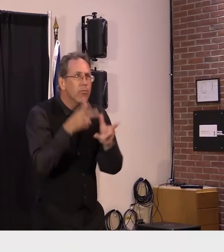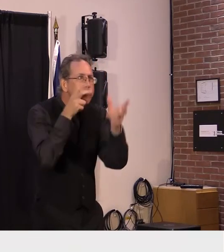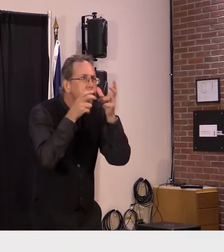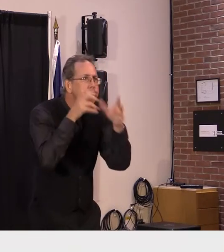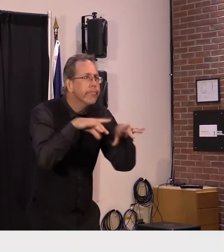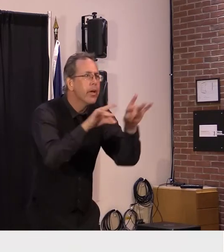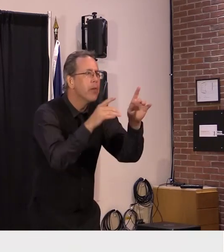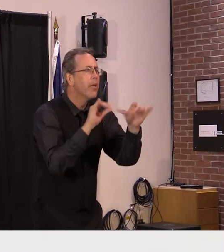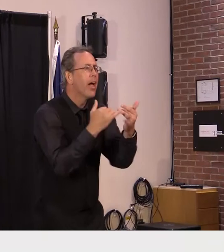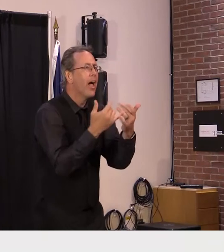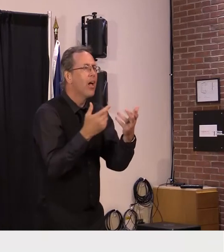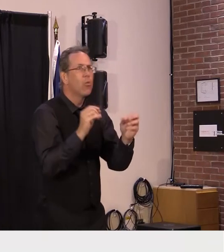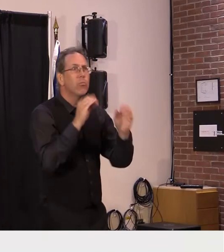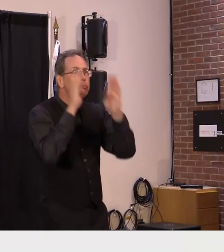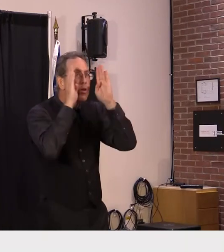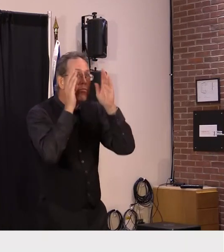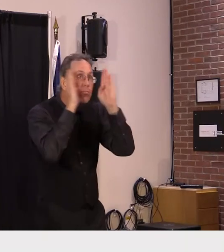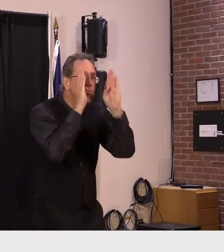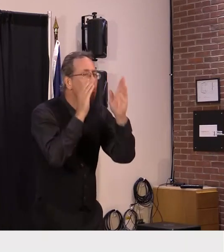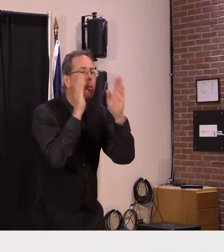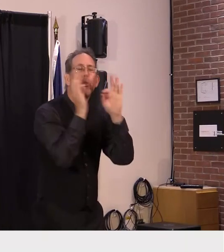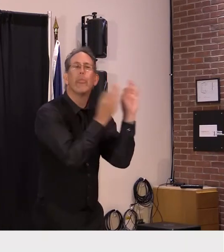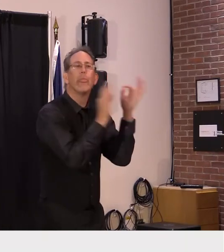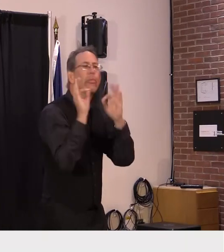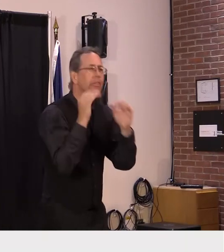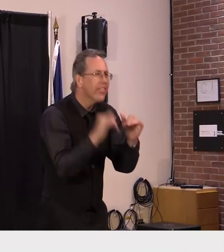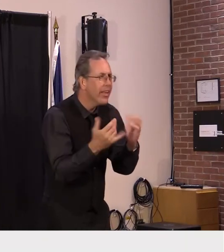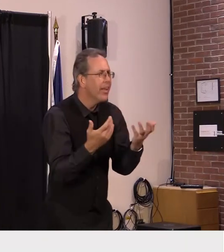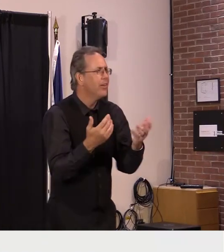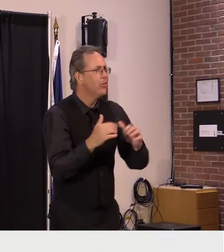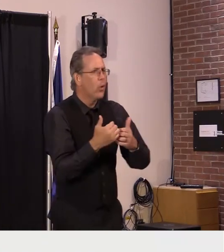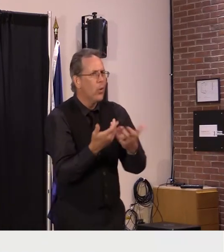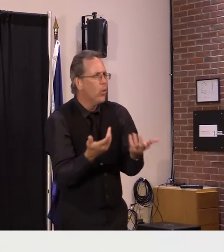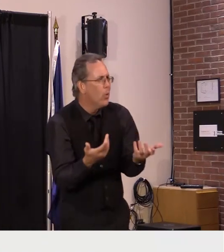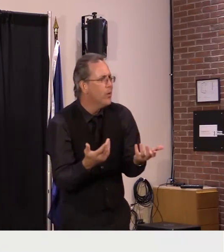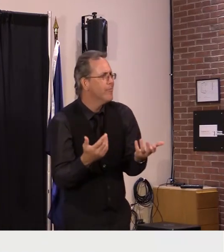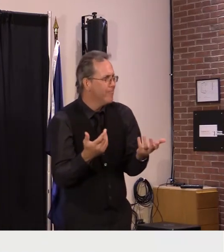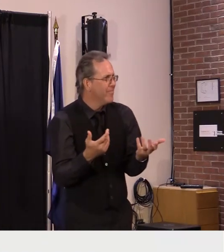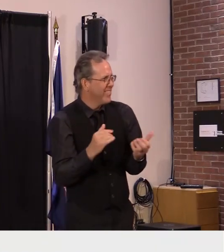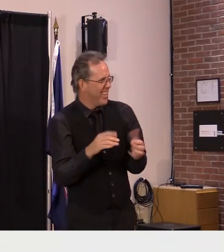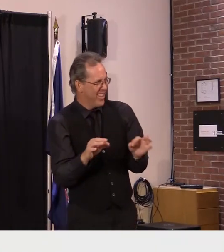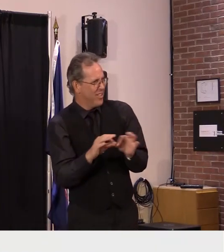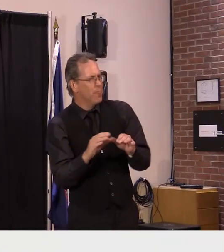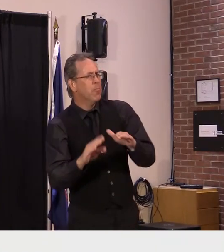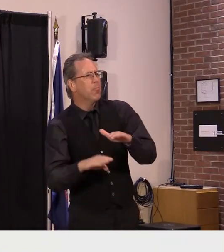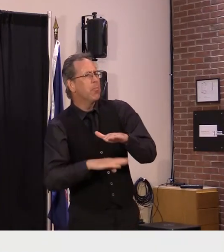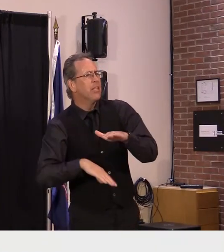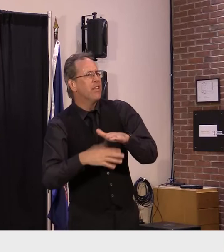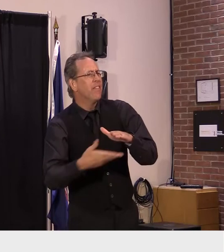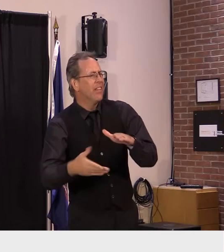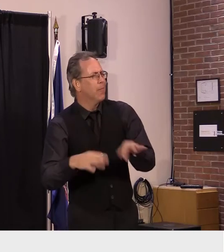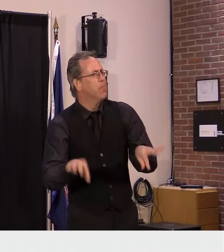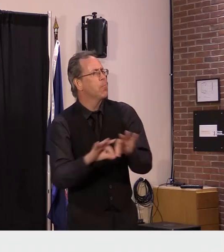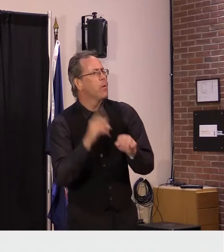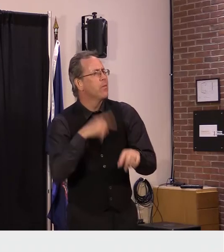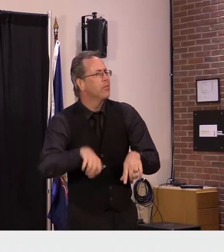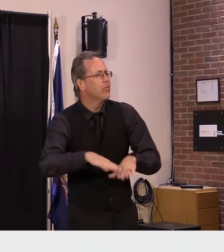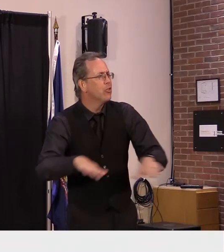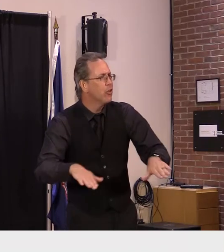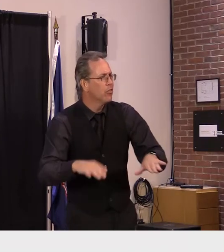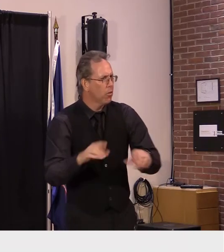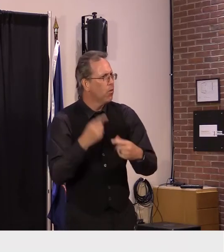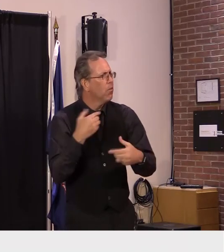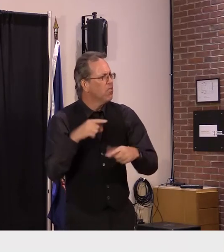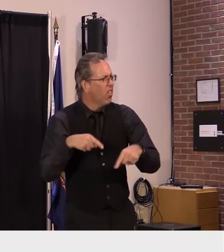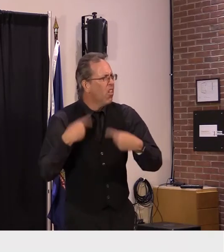example aren't taught how to read or don't necessarily have sufficient understanding of basic mathematical concepts uh will struggle and and that's